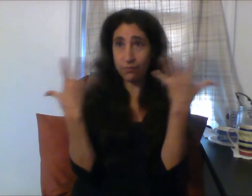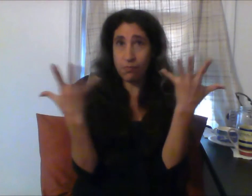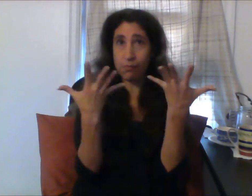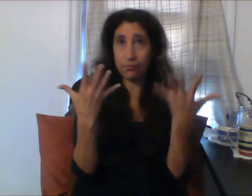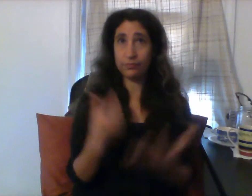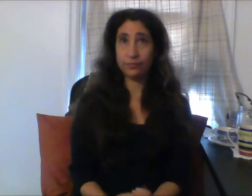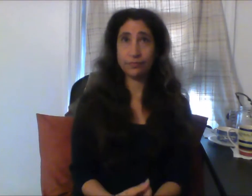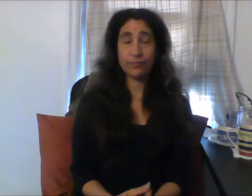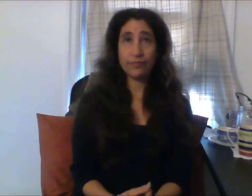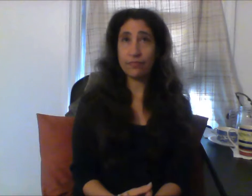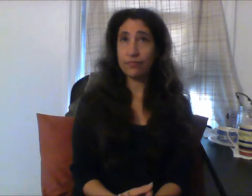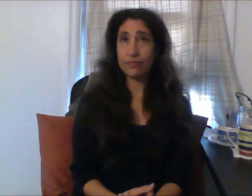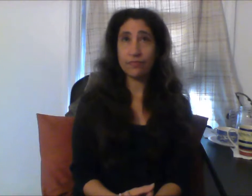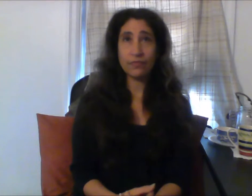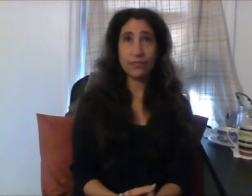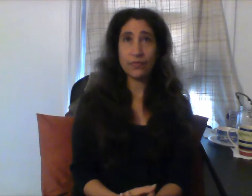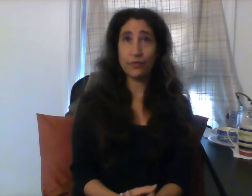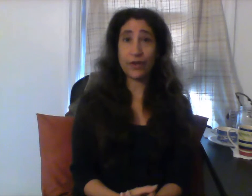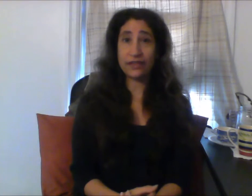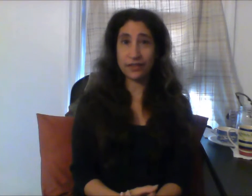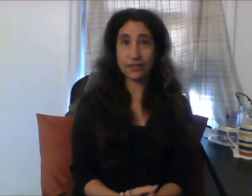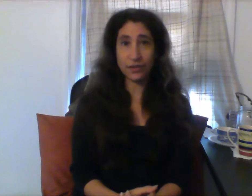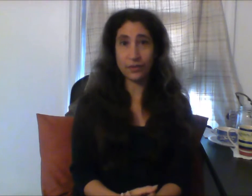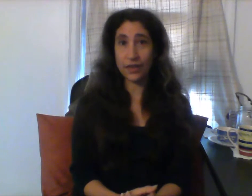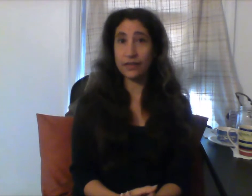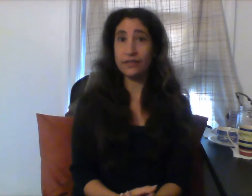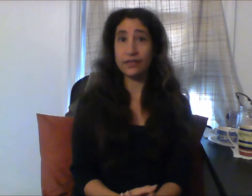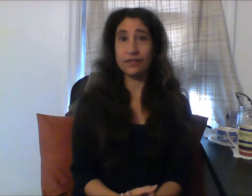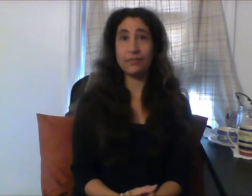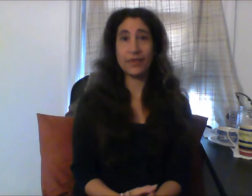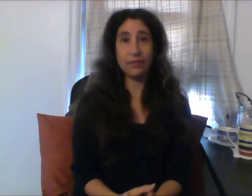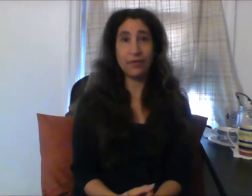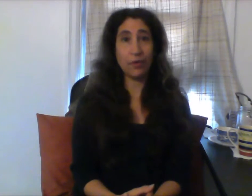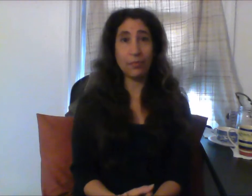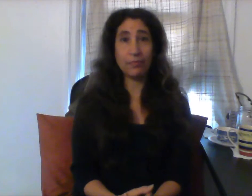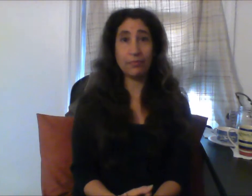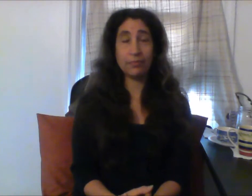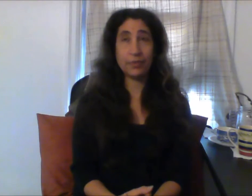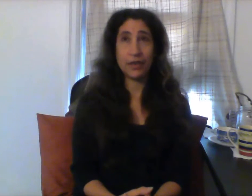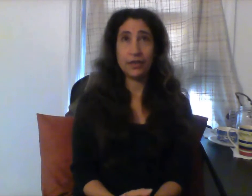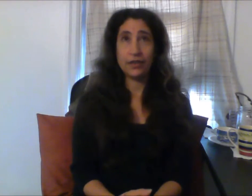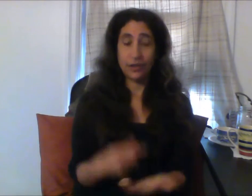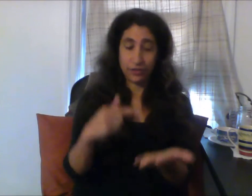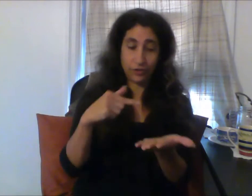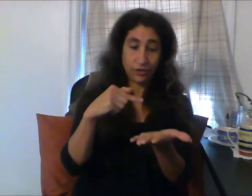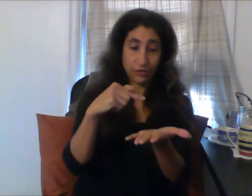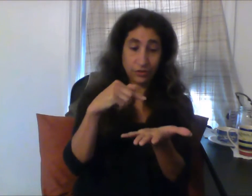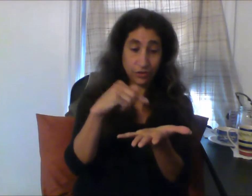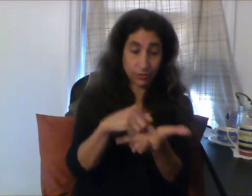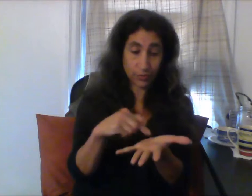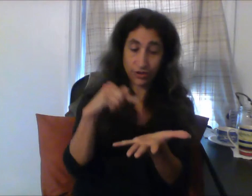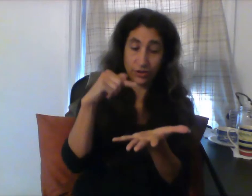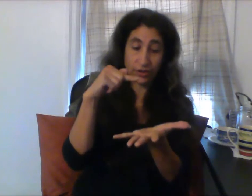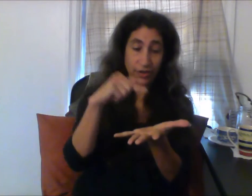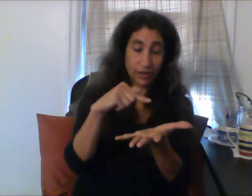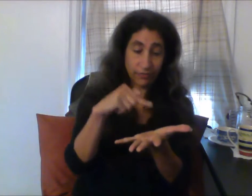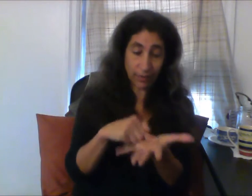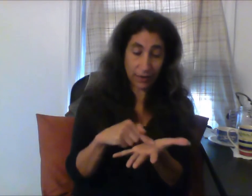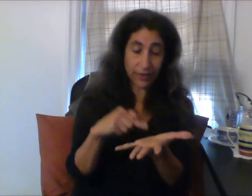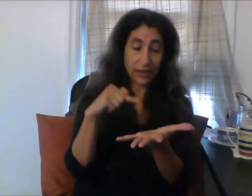races known as, you know, I'm both, the, the Jewish and the Native American,